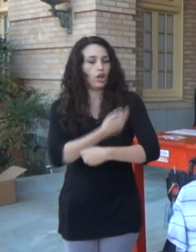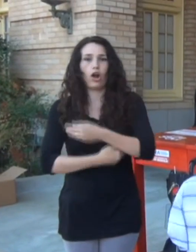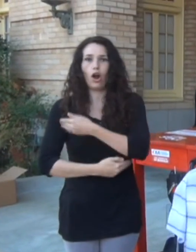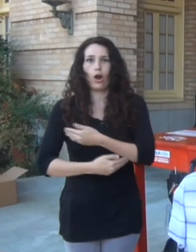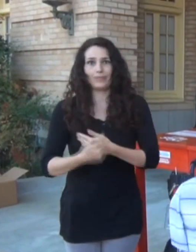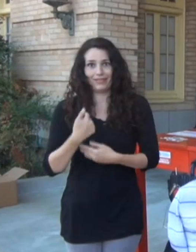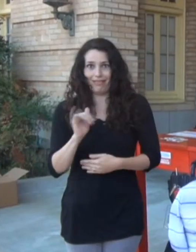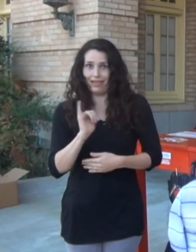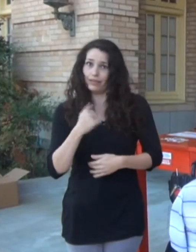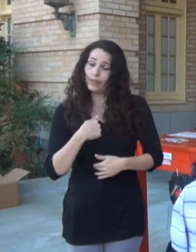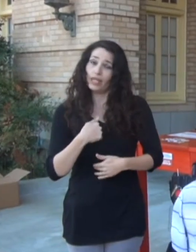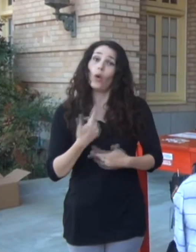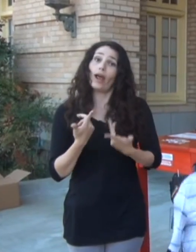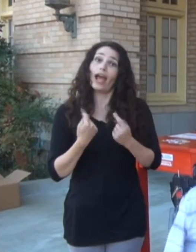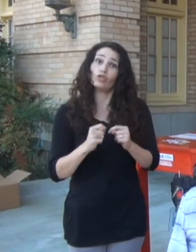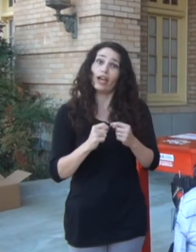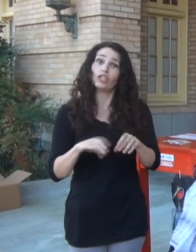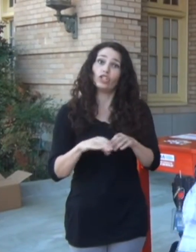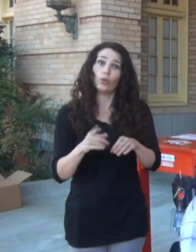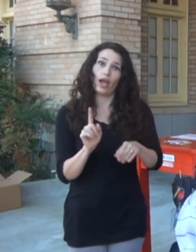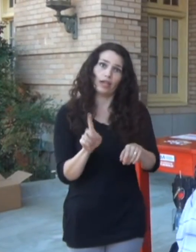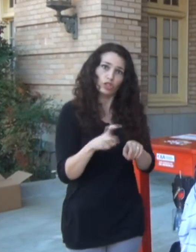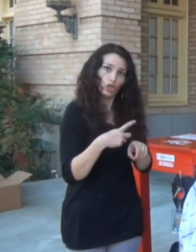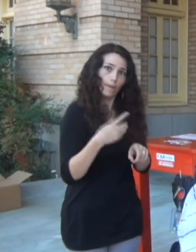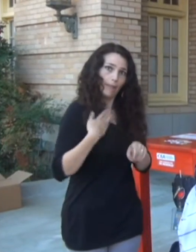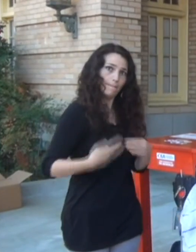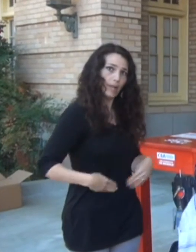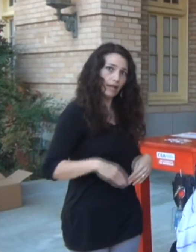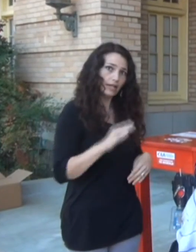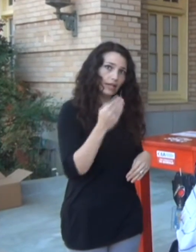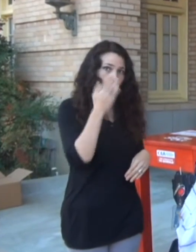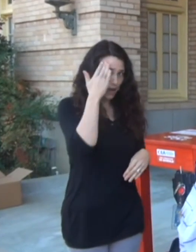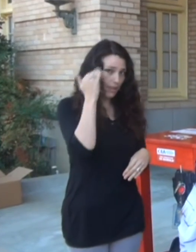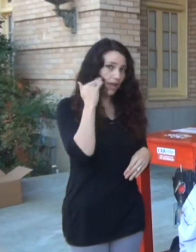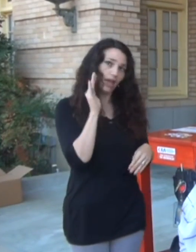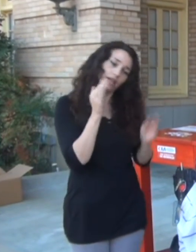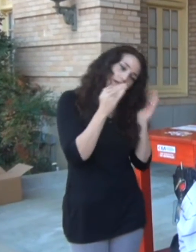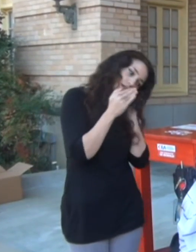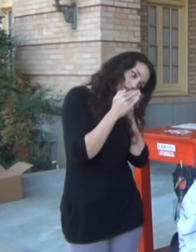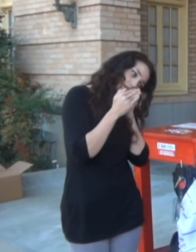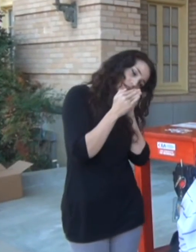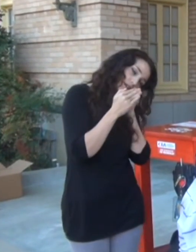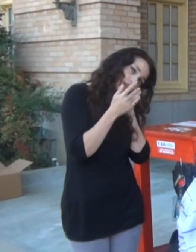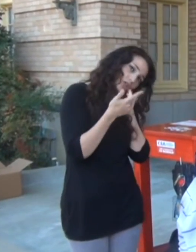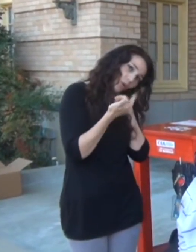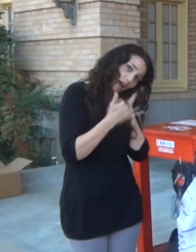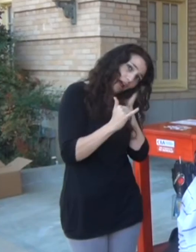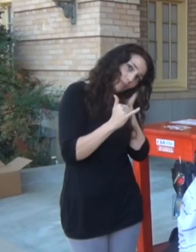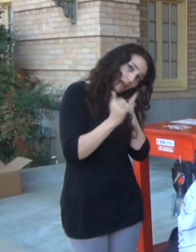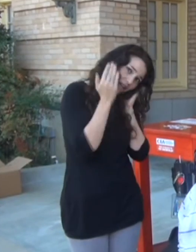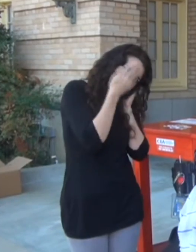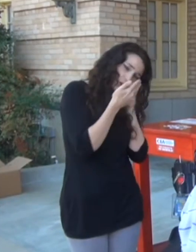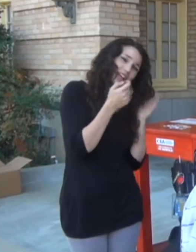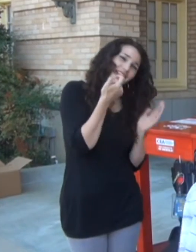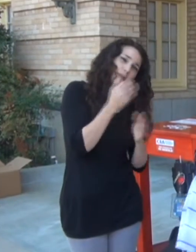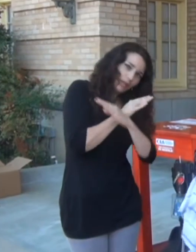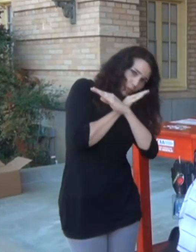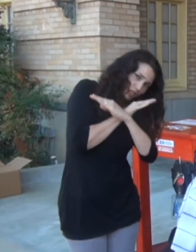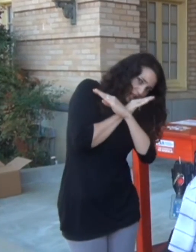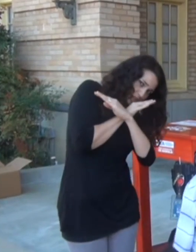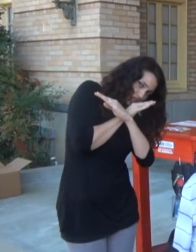any hands, what I try to do is turn my body and put myself against my headrest. So at least I'm getting some protection,